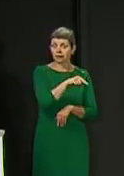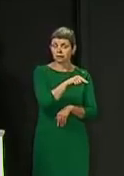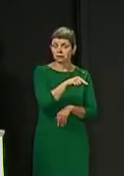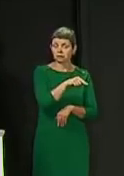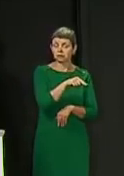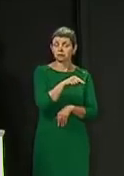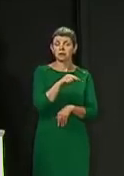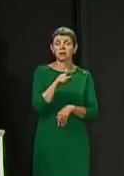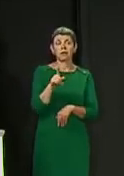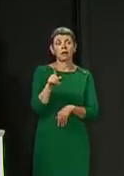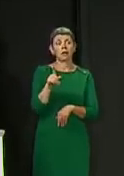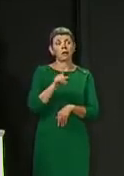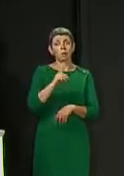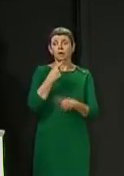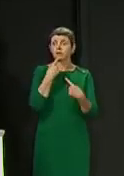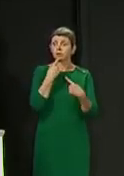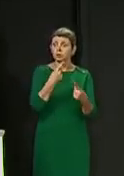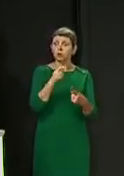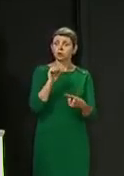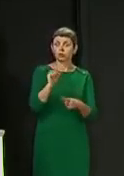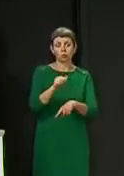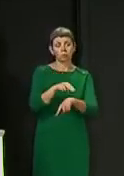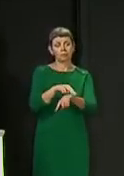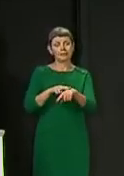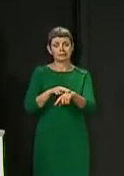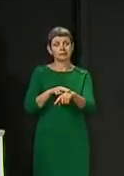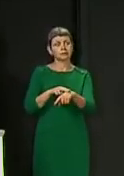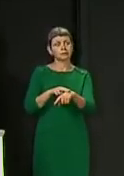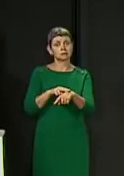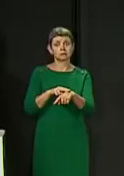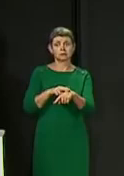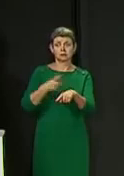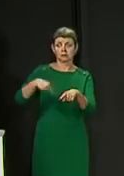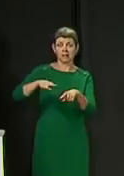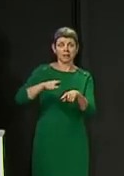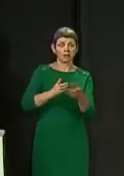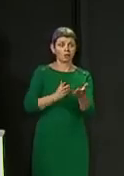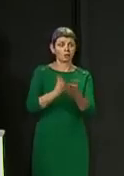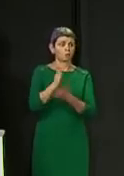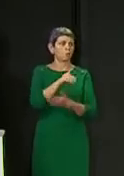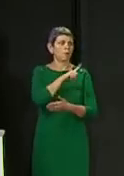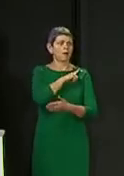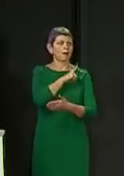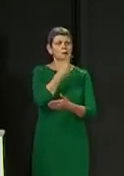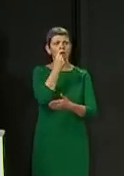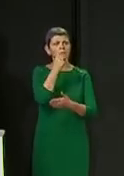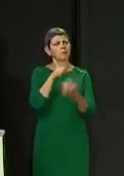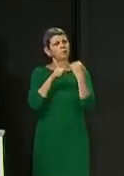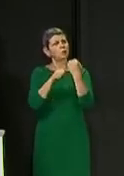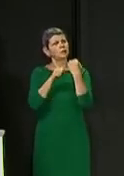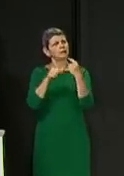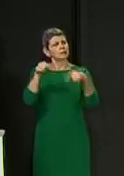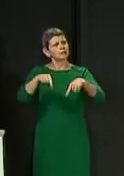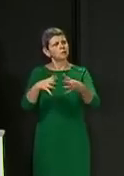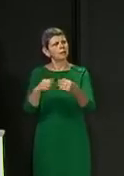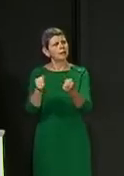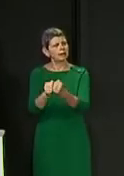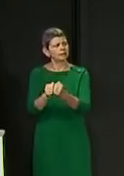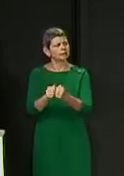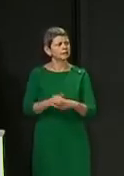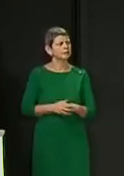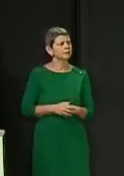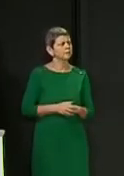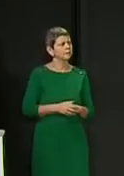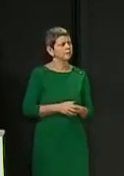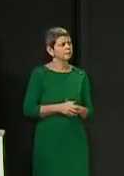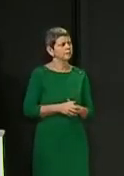officers who are going to be policing this weekend's anti-racism protests? And just to delve a bit deeper into your answer, First